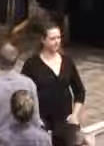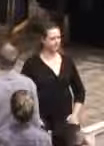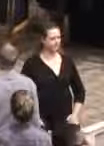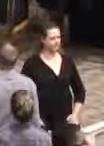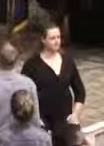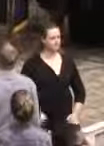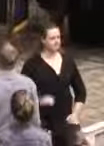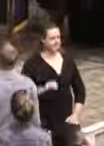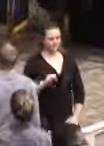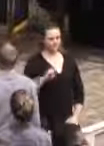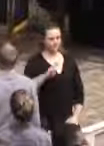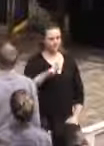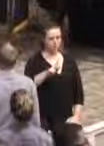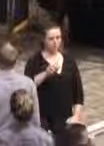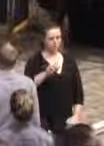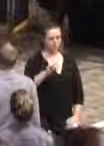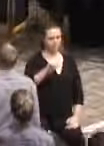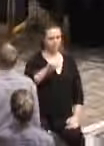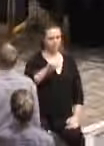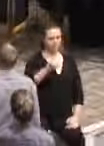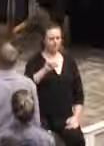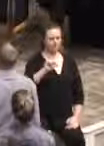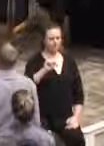Mark Mailhot.